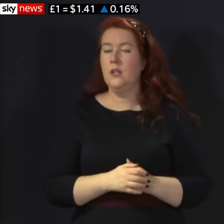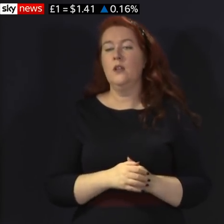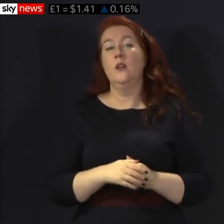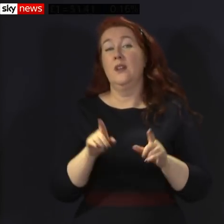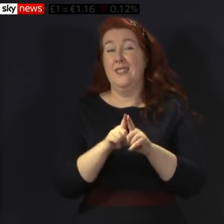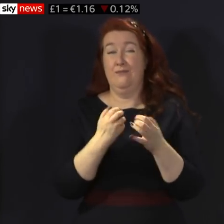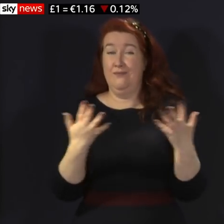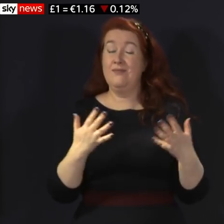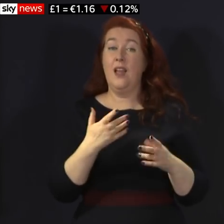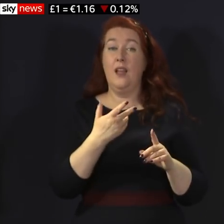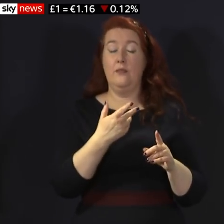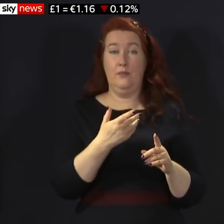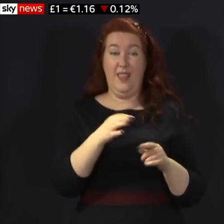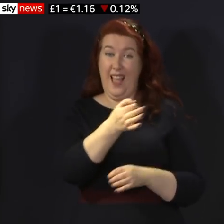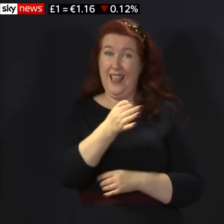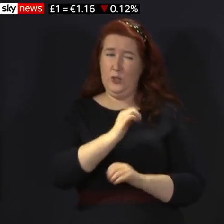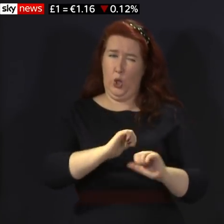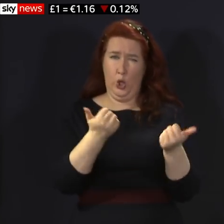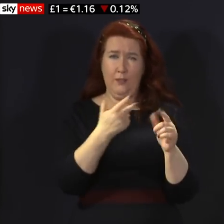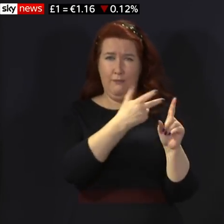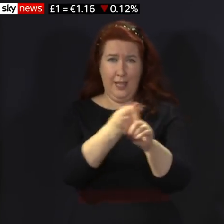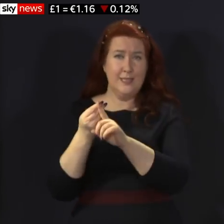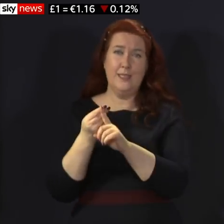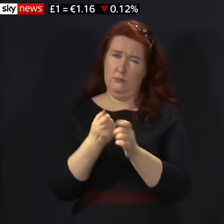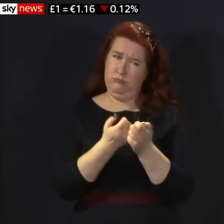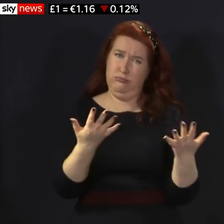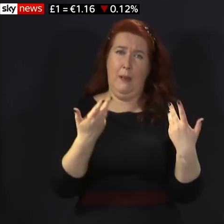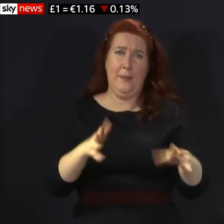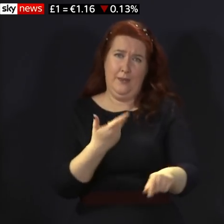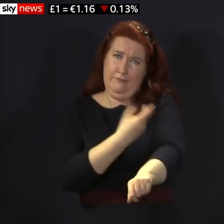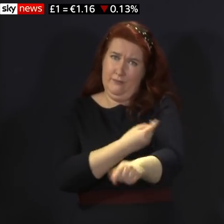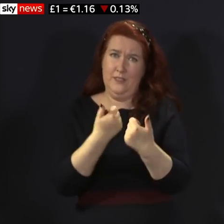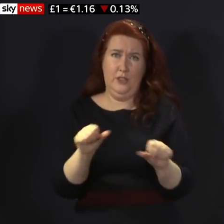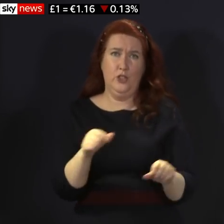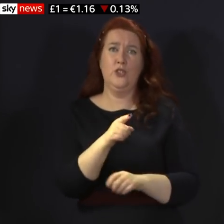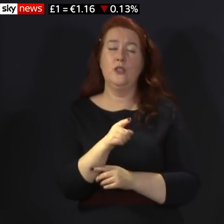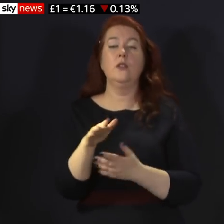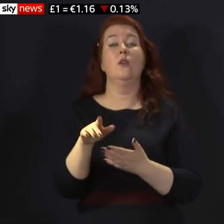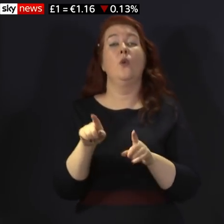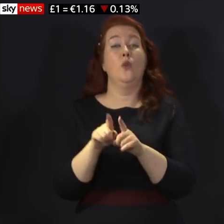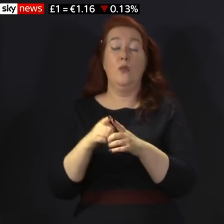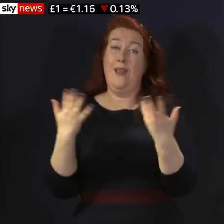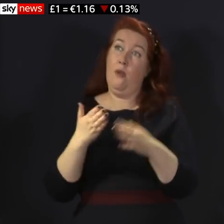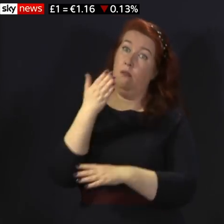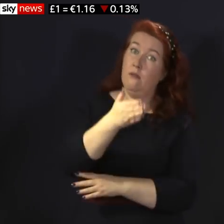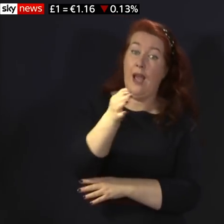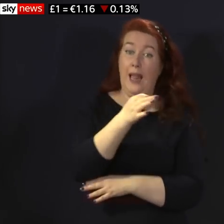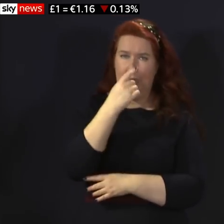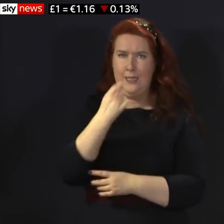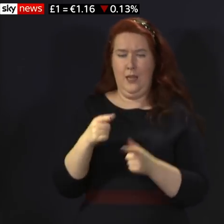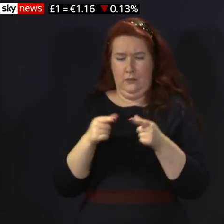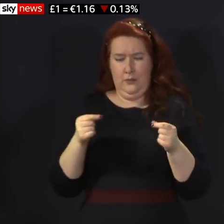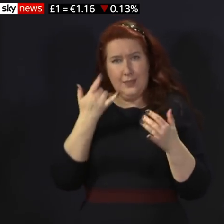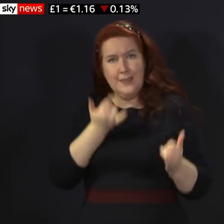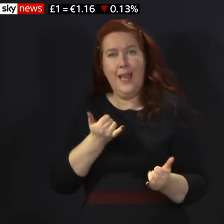have very good vaccination coverage, and lateral flow tests are available for all people travelling to the islands from other parts of Scotland.